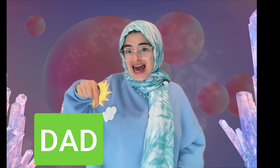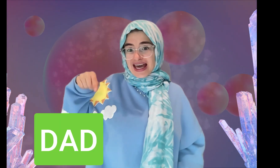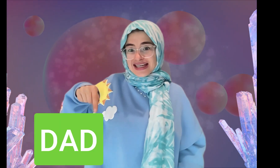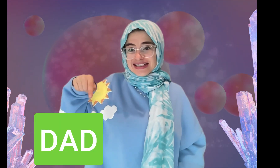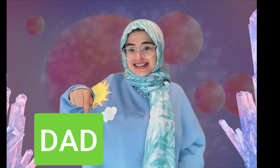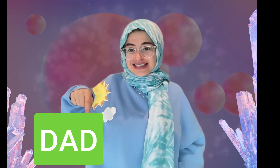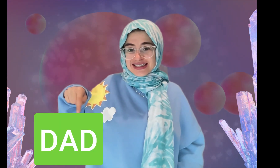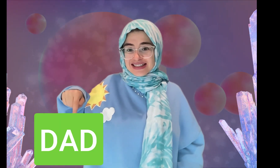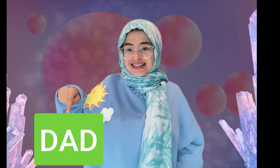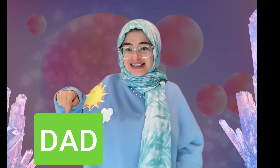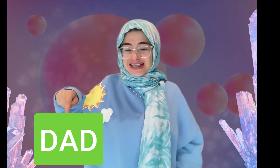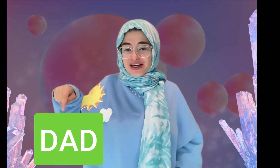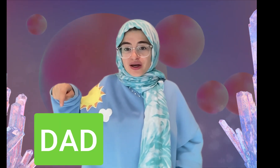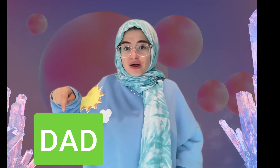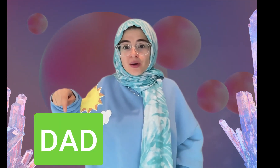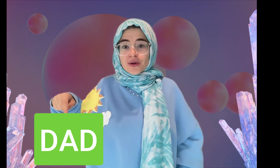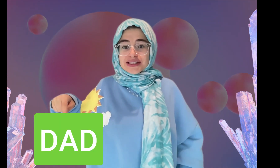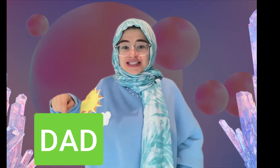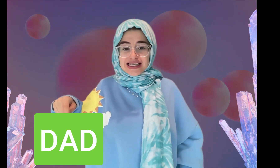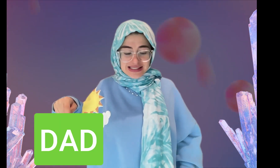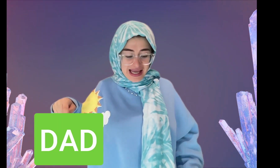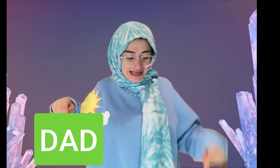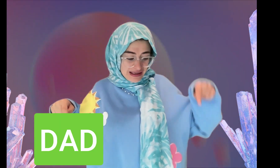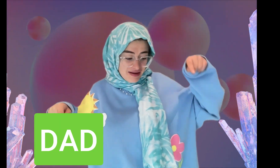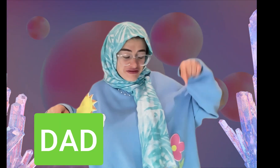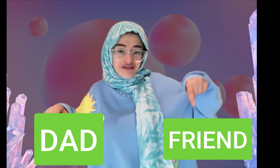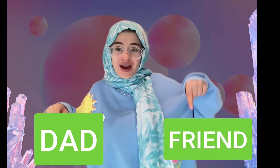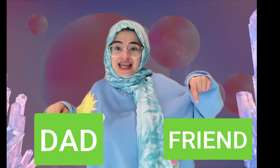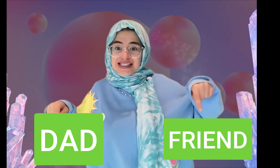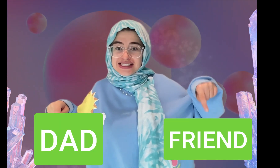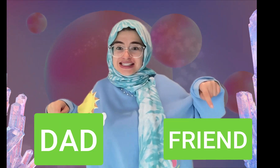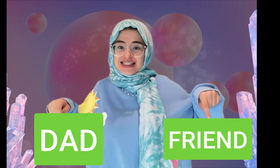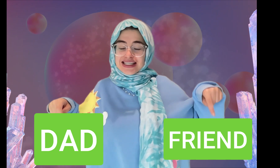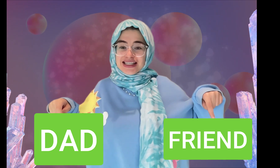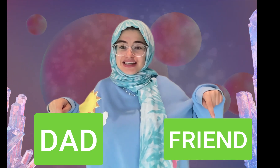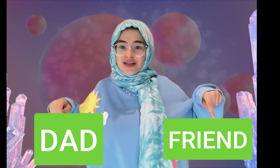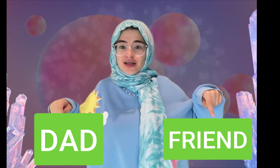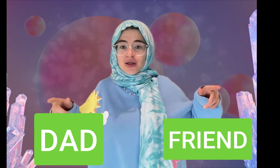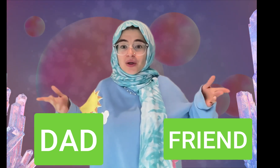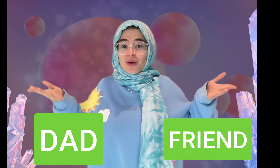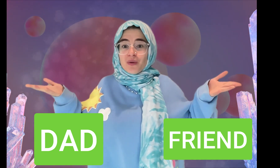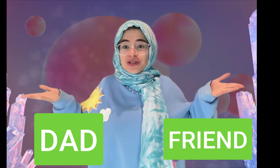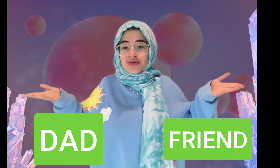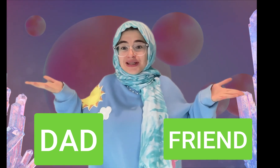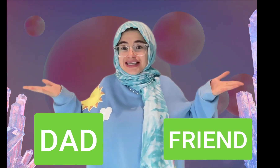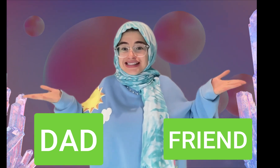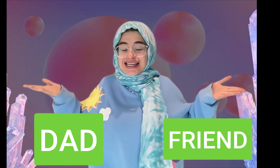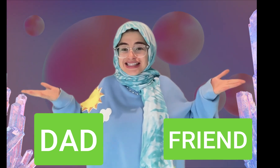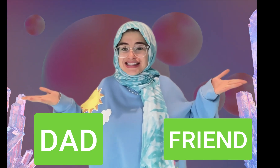or did I sign friend which one is it